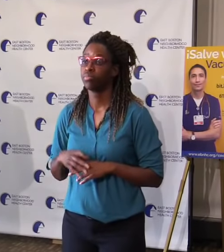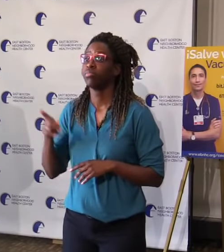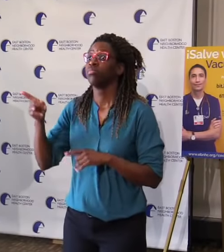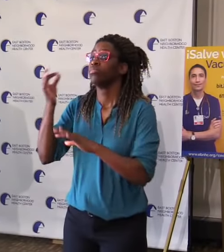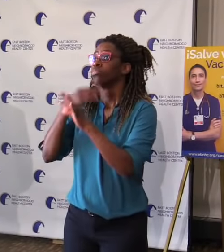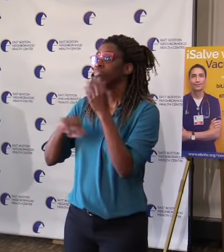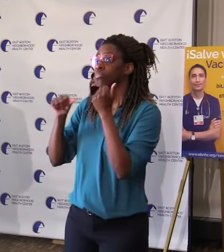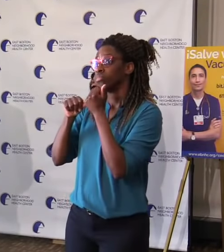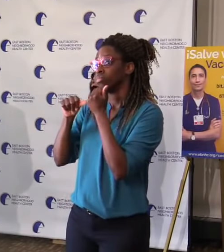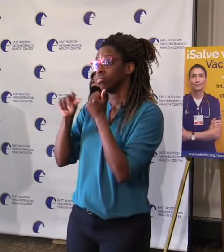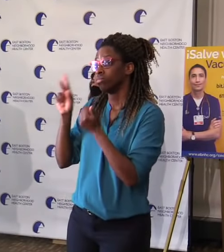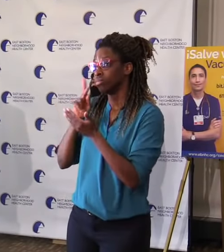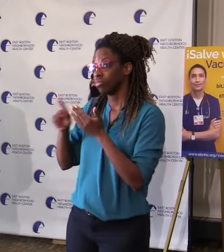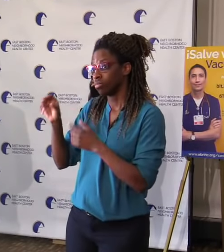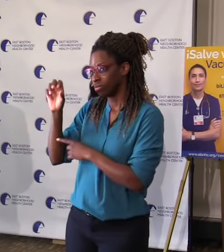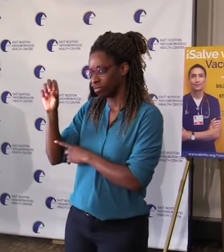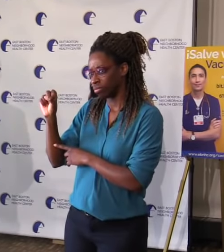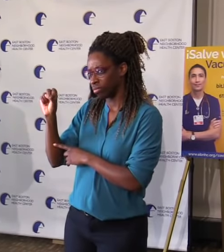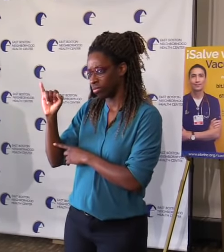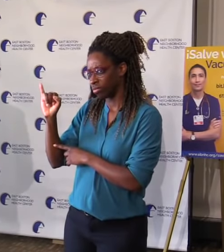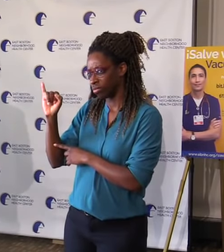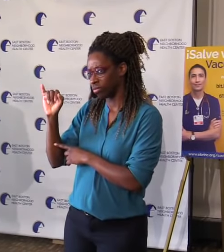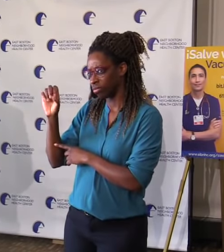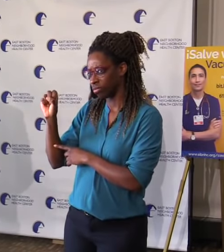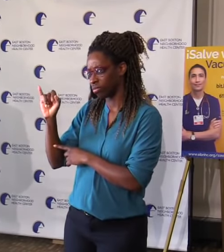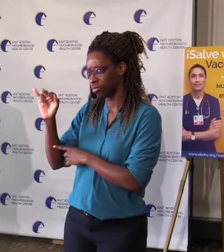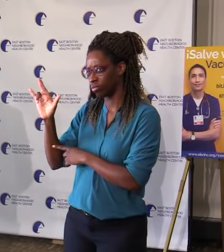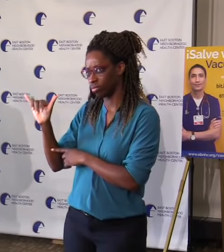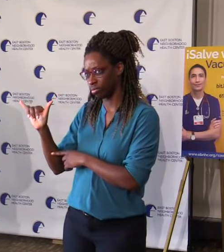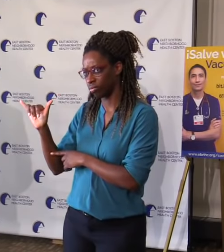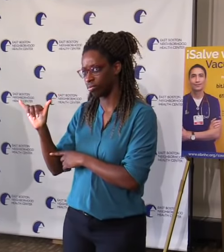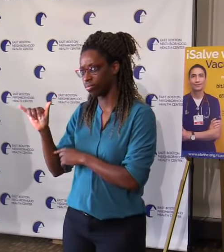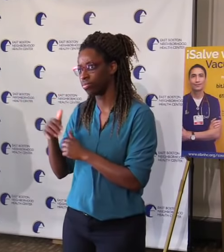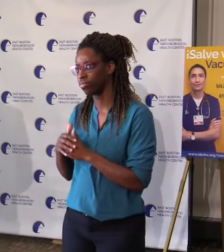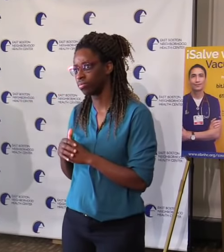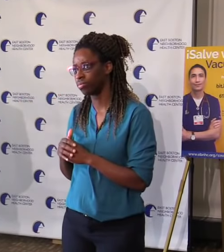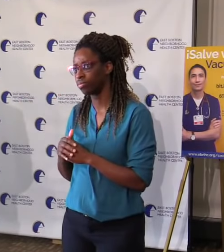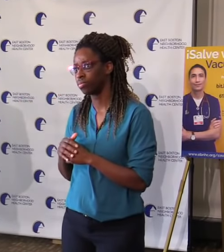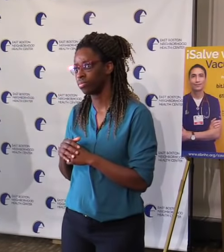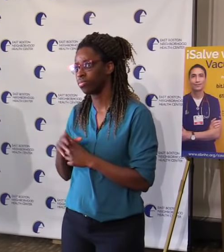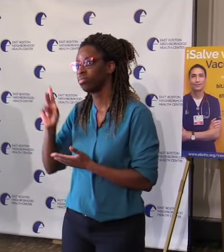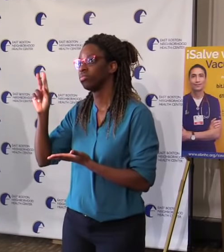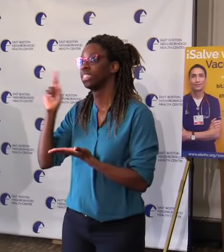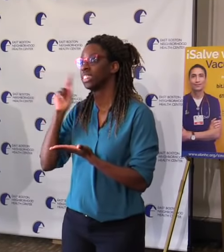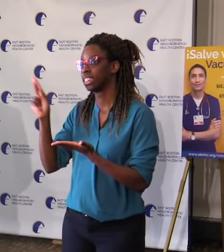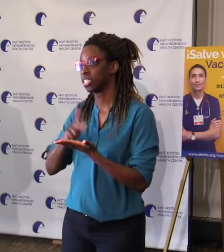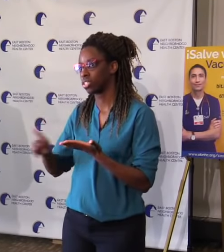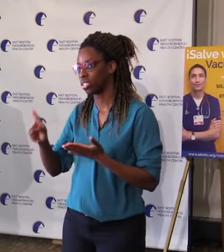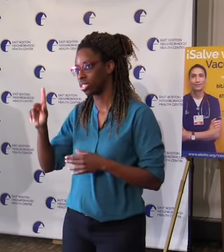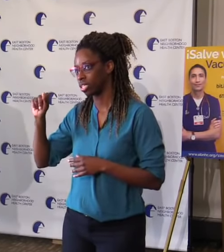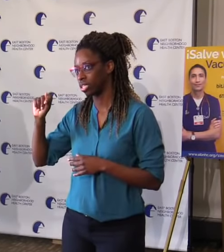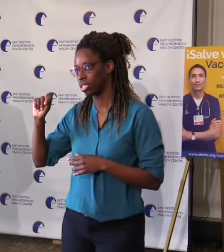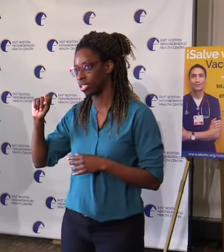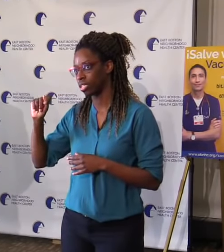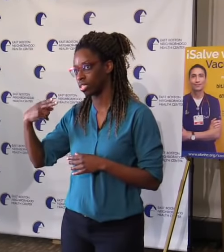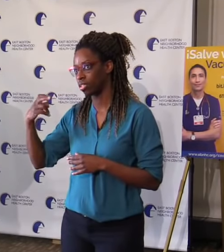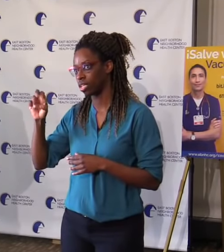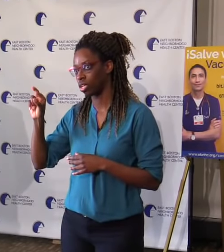that's a really important job and Secretary Theorides needs to figure out what to do with that.